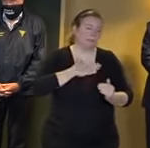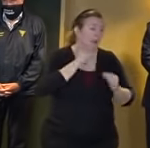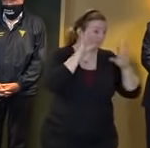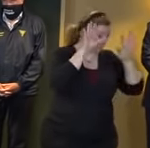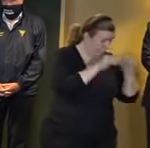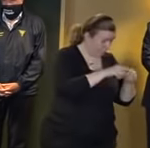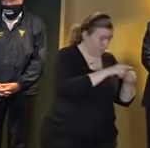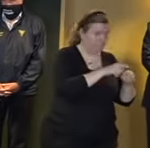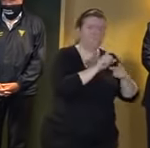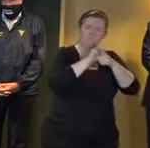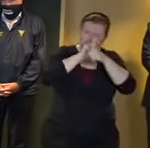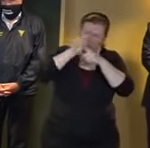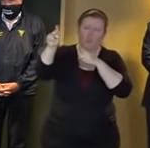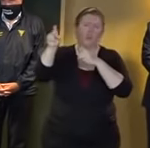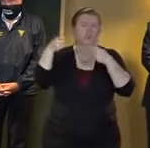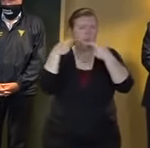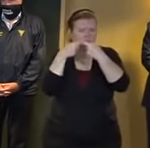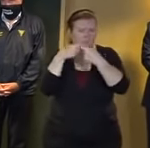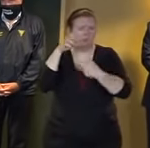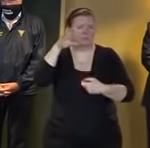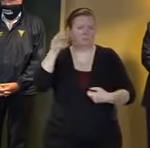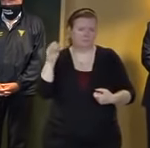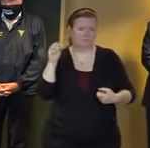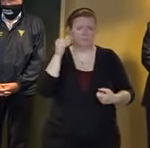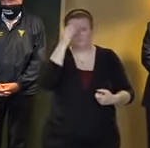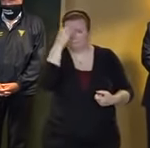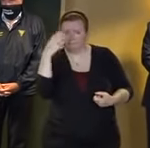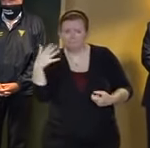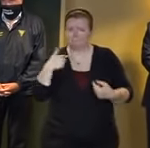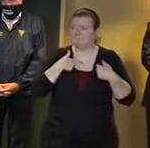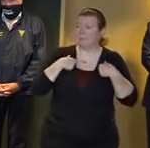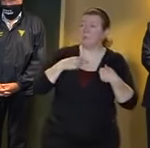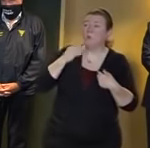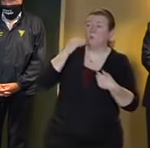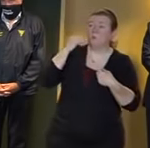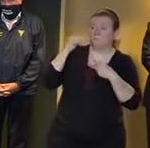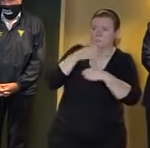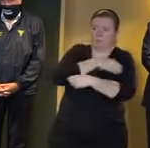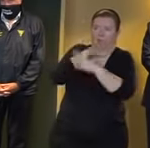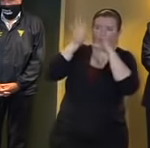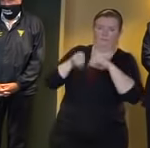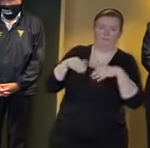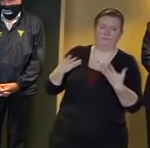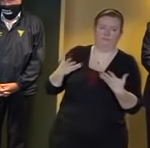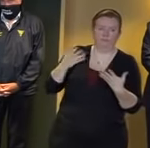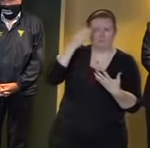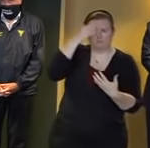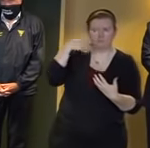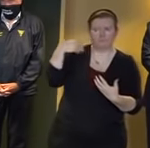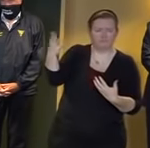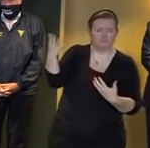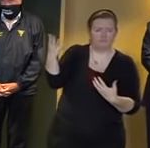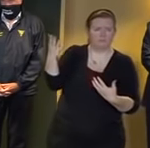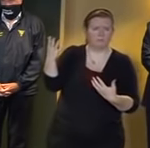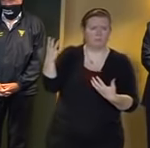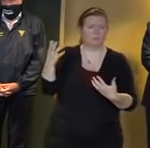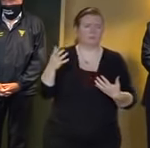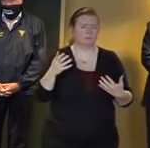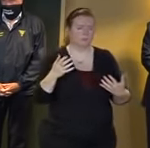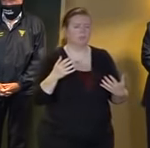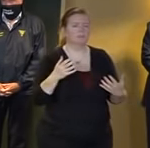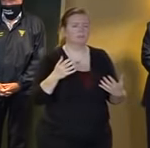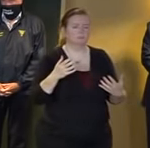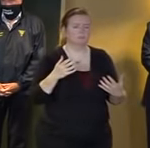utility let them know that you've lost power let them know that it's obviously